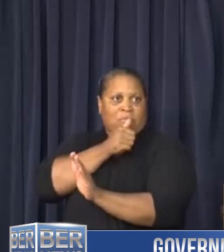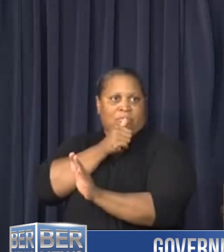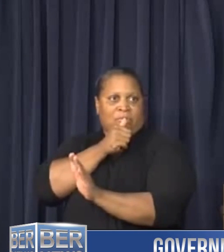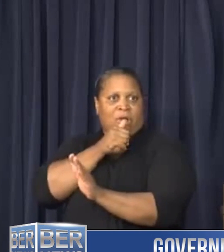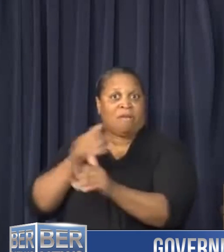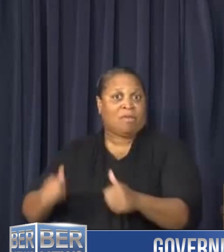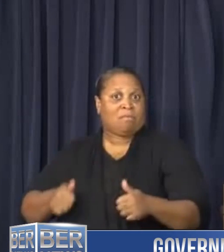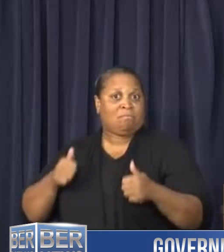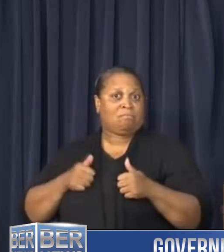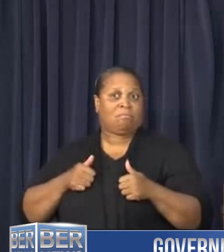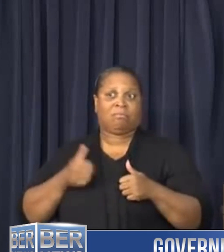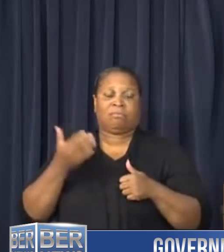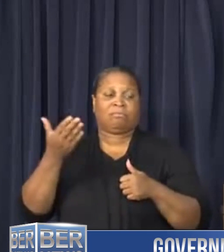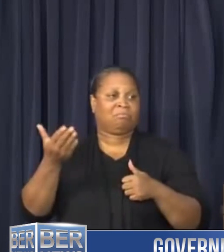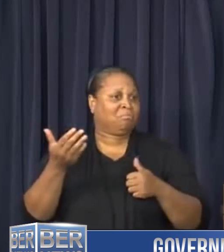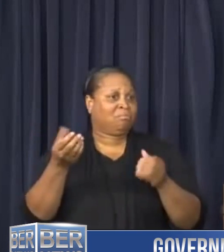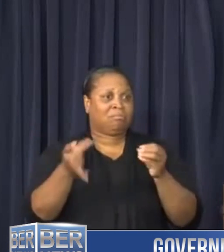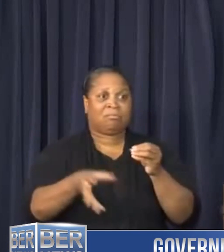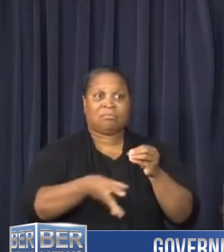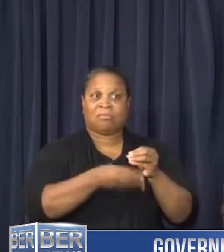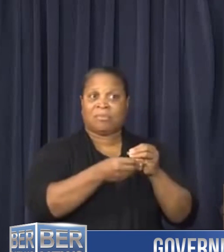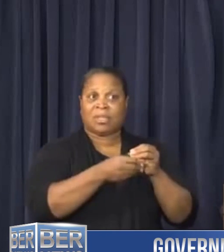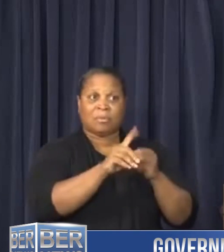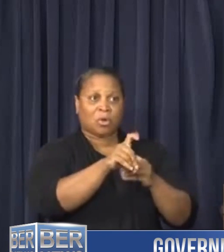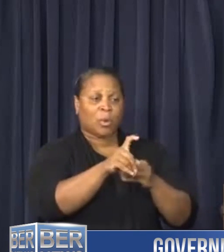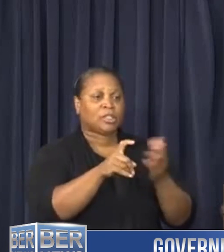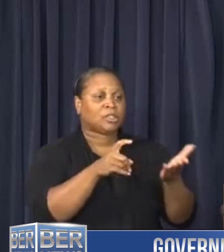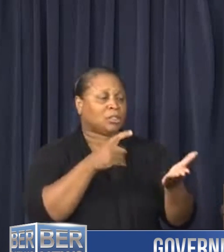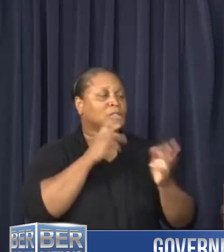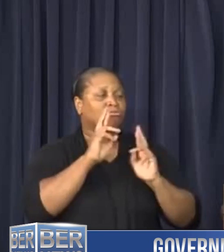Any other questions? I'll just add a quick one.